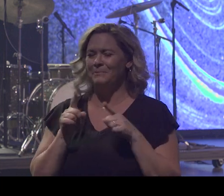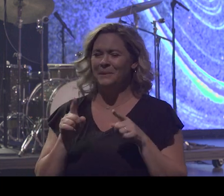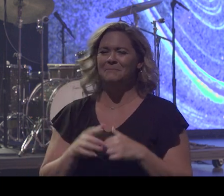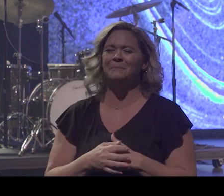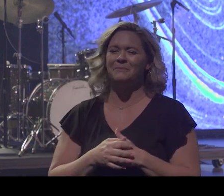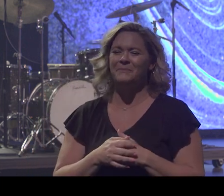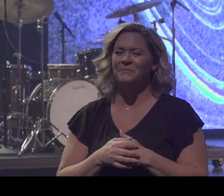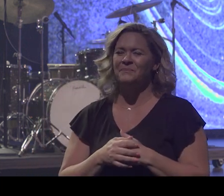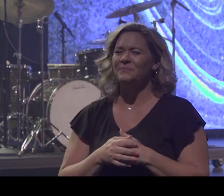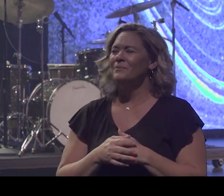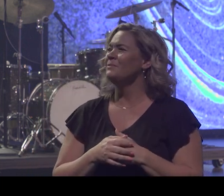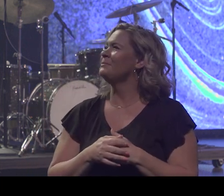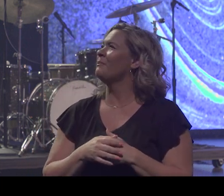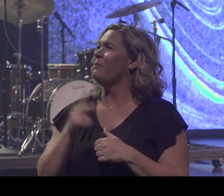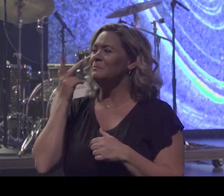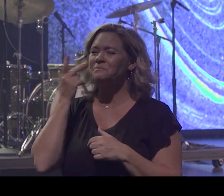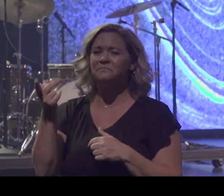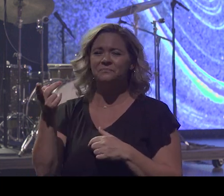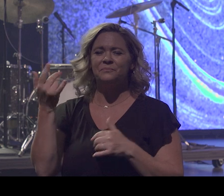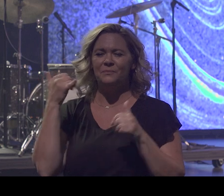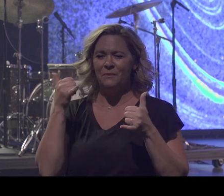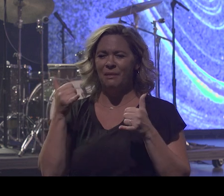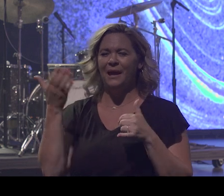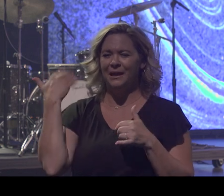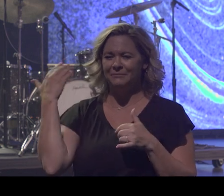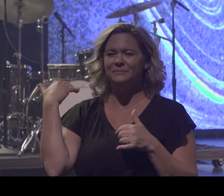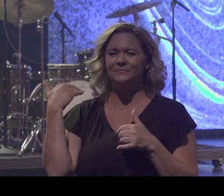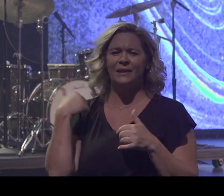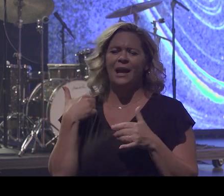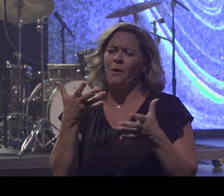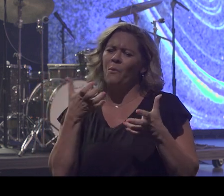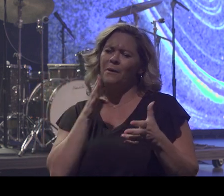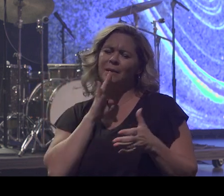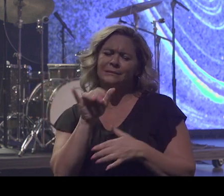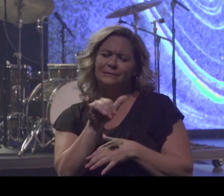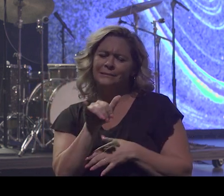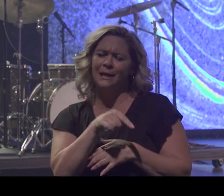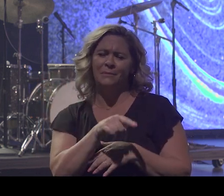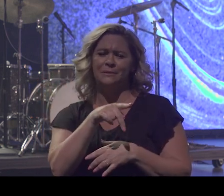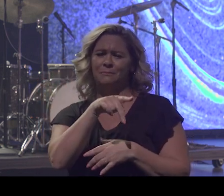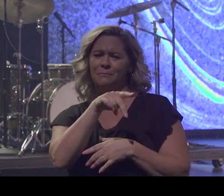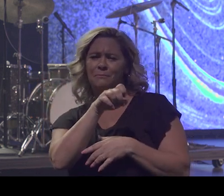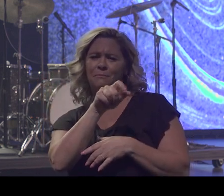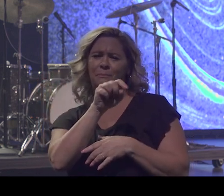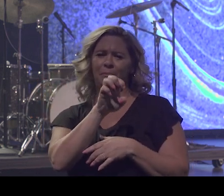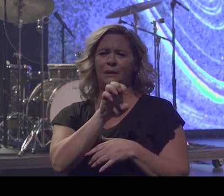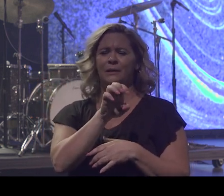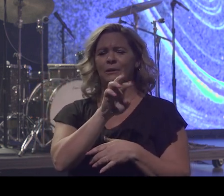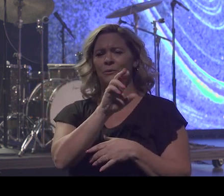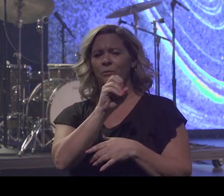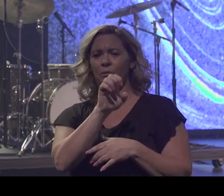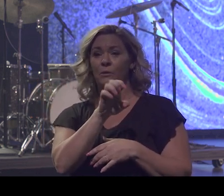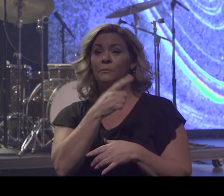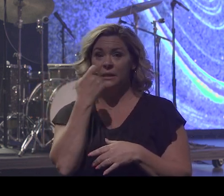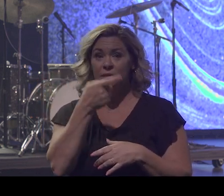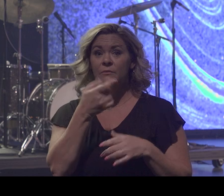But I saw him play and then I thought, man, I just want to be just like that guy. And why would I want him to be like him? Because he was a baseball player and